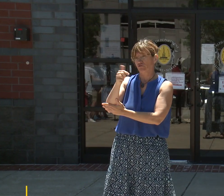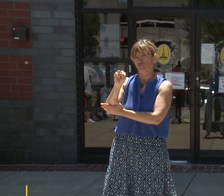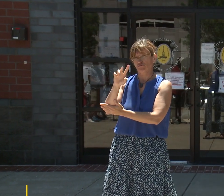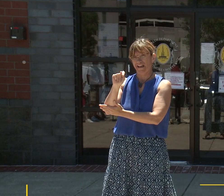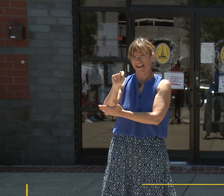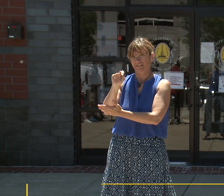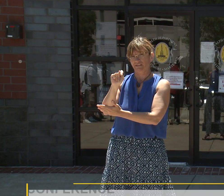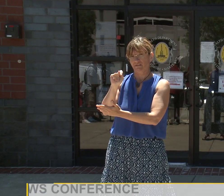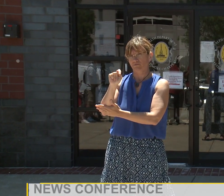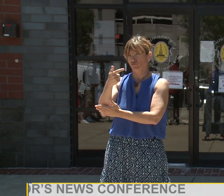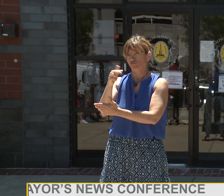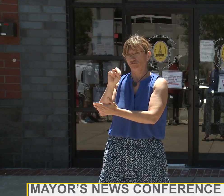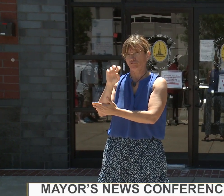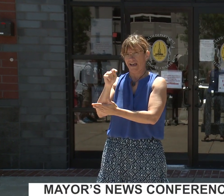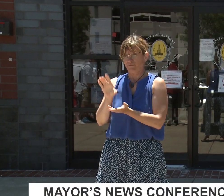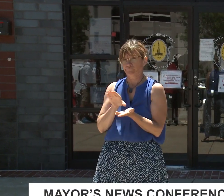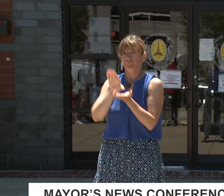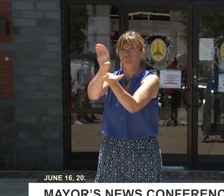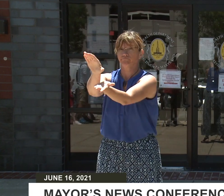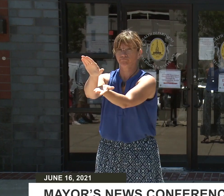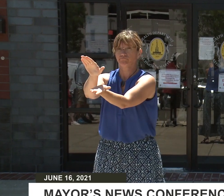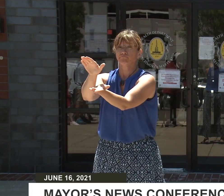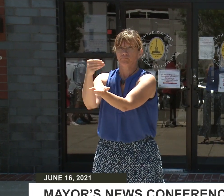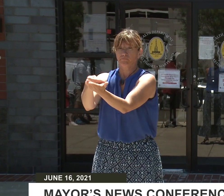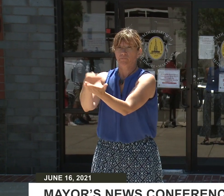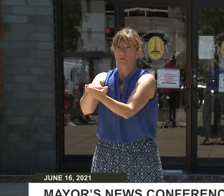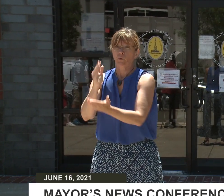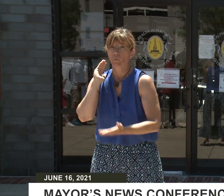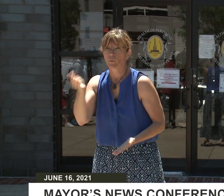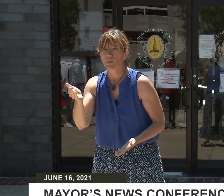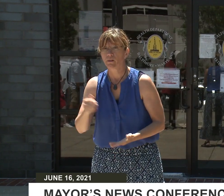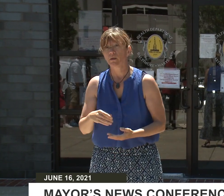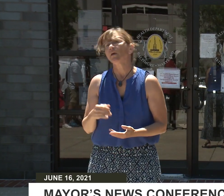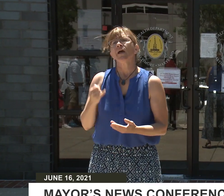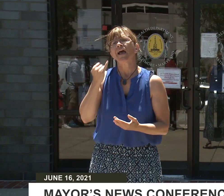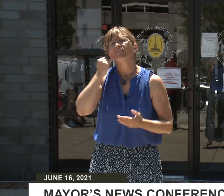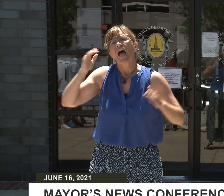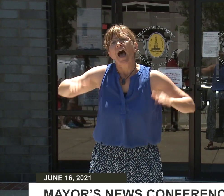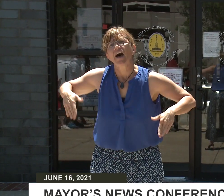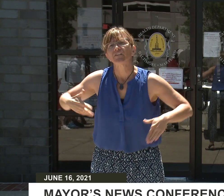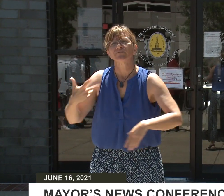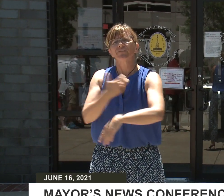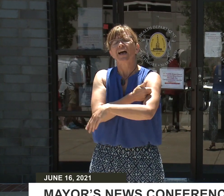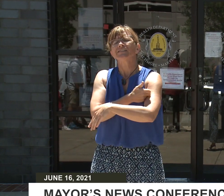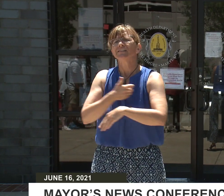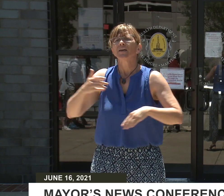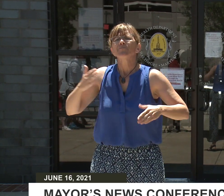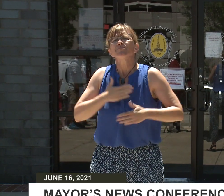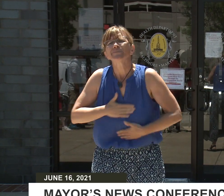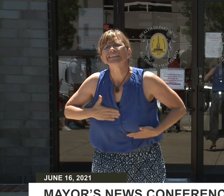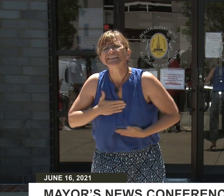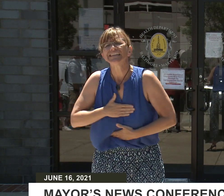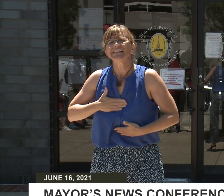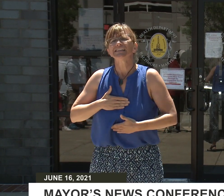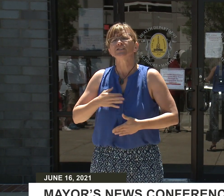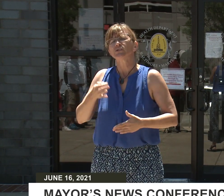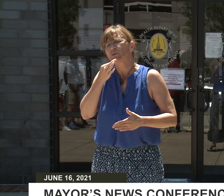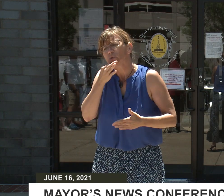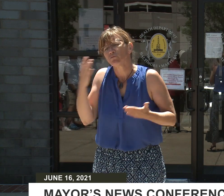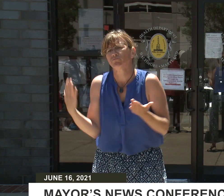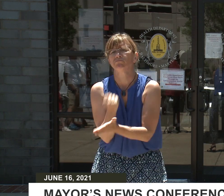for more information. Again, if you have not been vaccinated, please get vaccinated as soon as possible. Thank you.